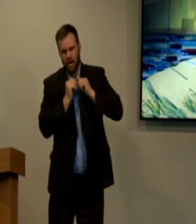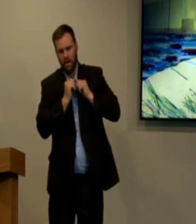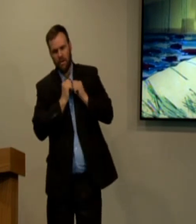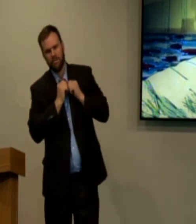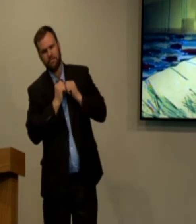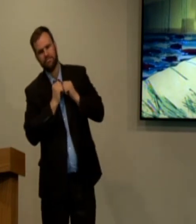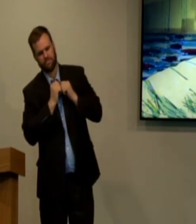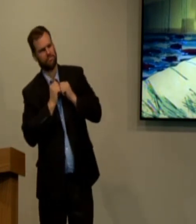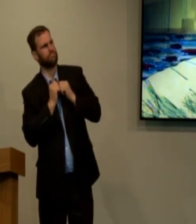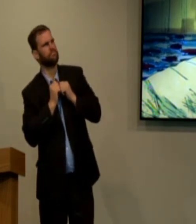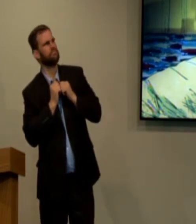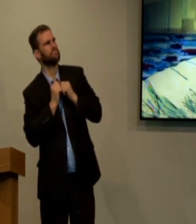Samuel lies in bed,